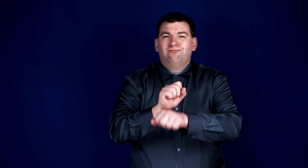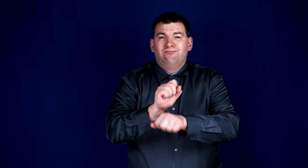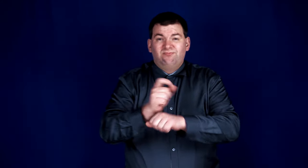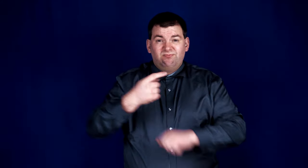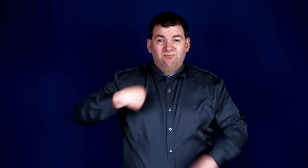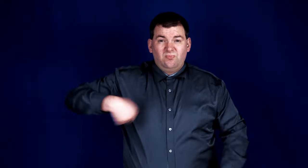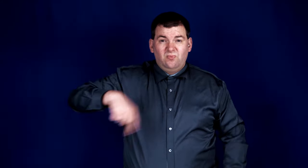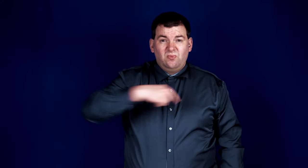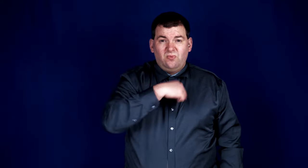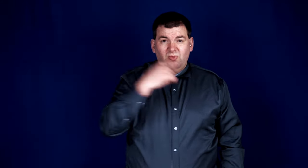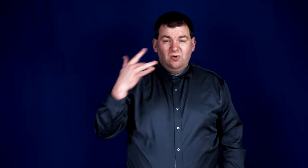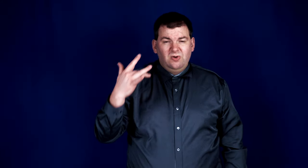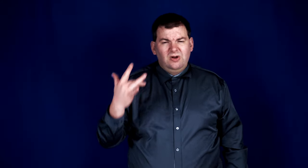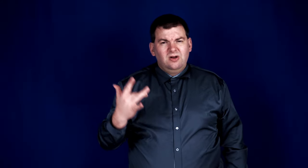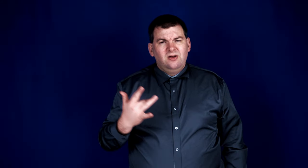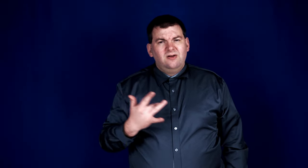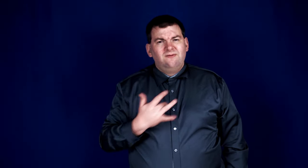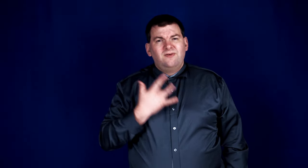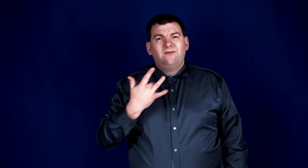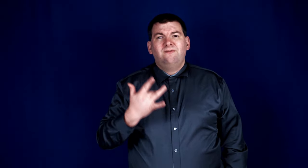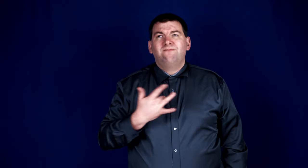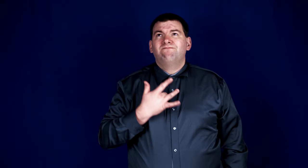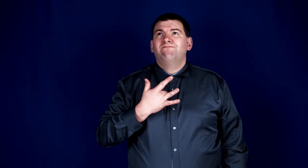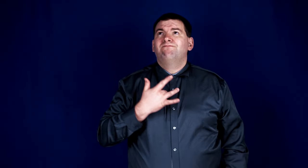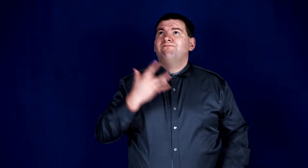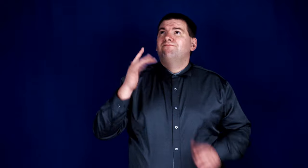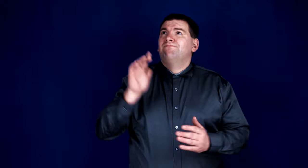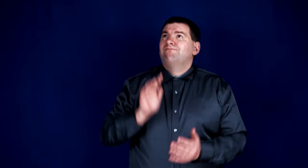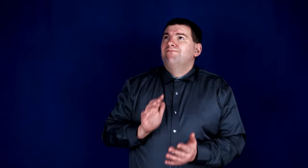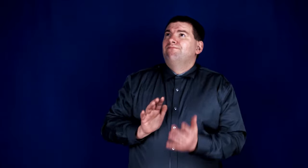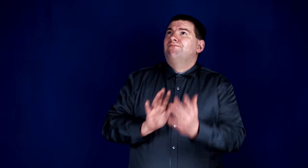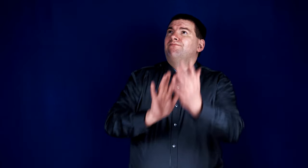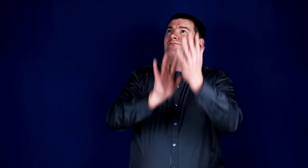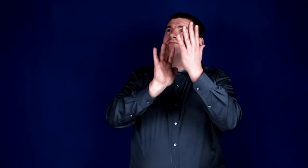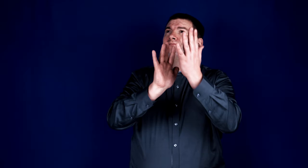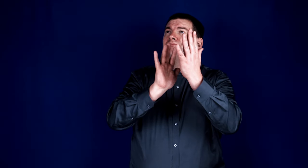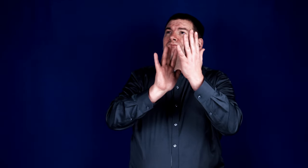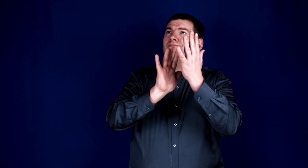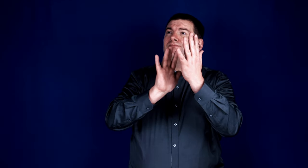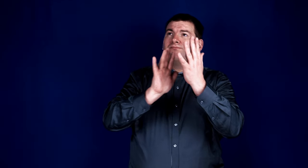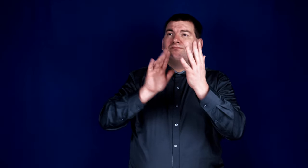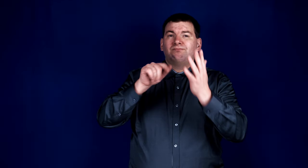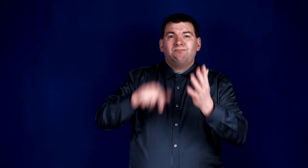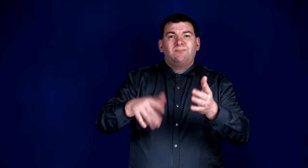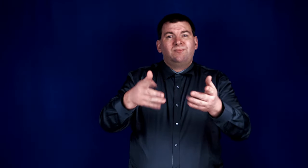we feel in this place.